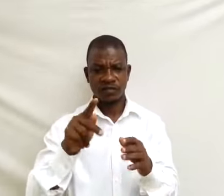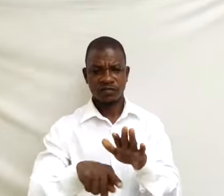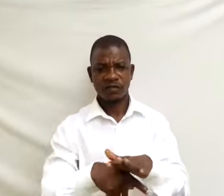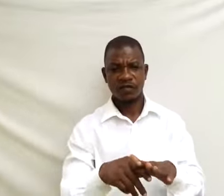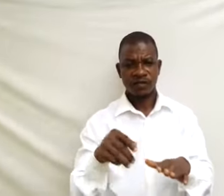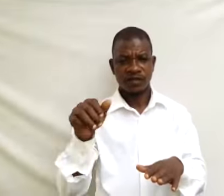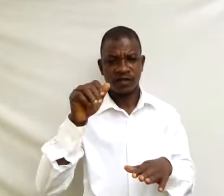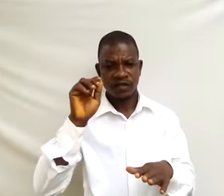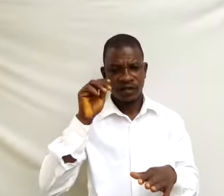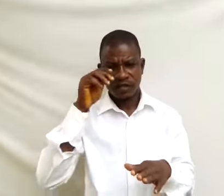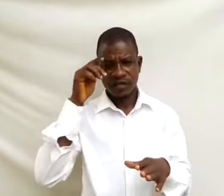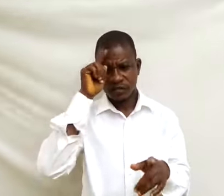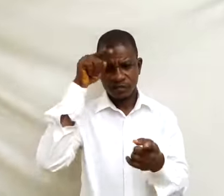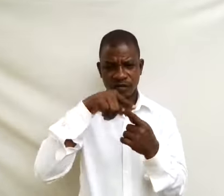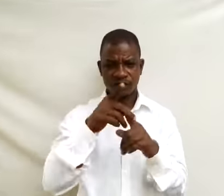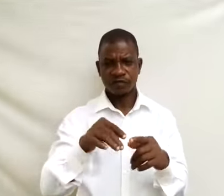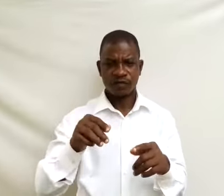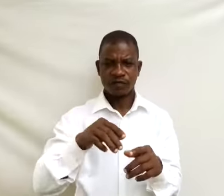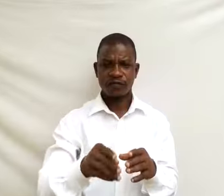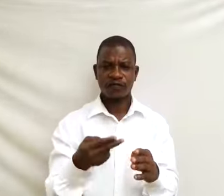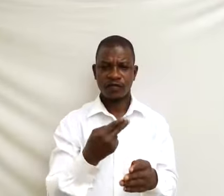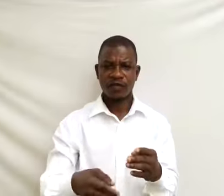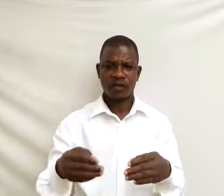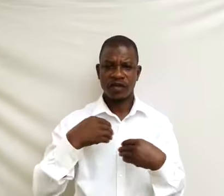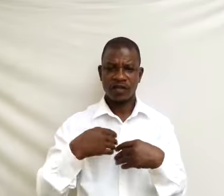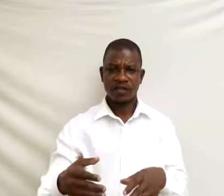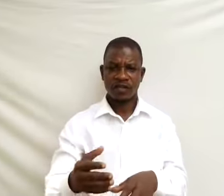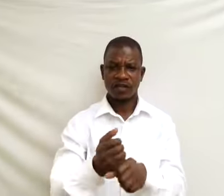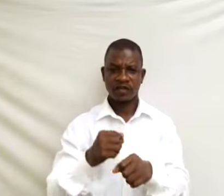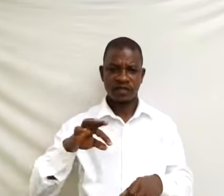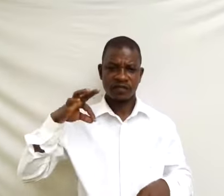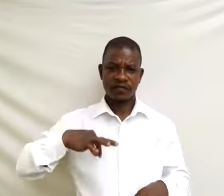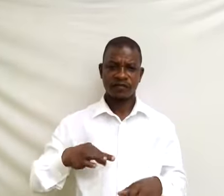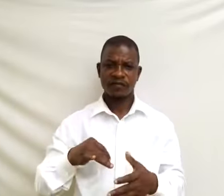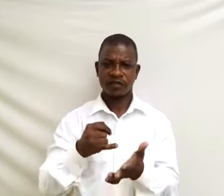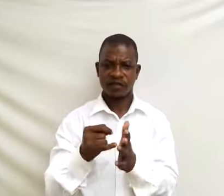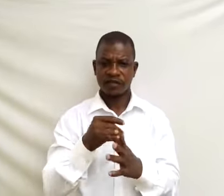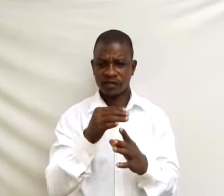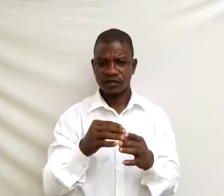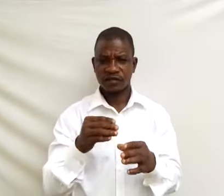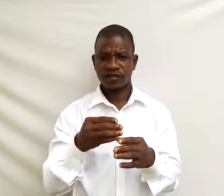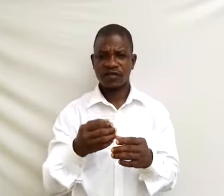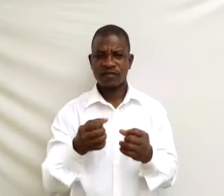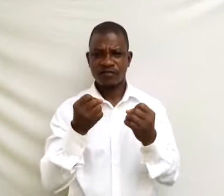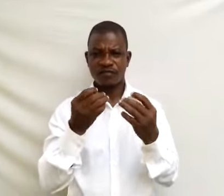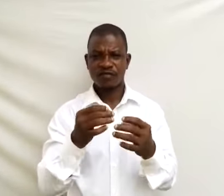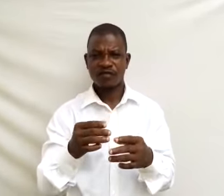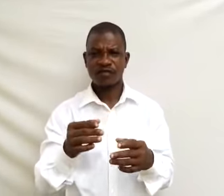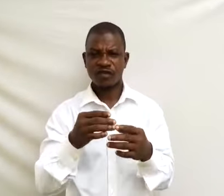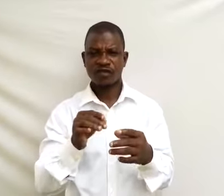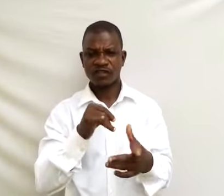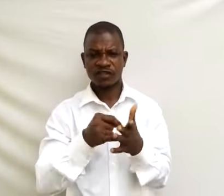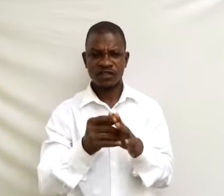of maximizing profits. It is the most common business in the world